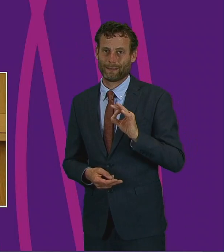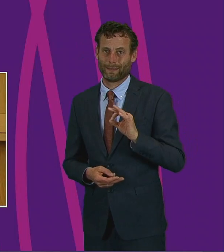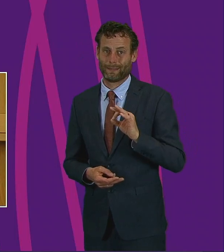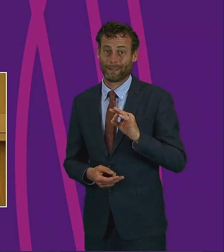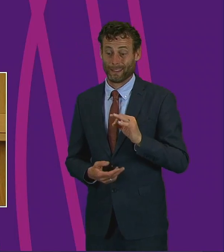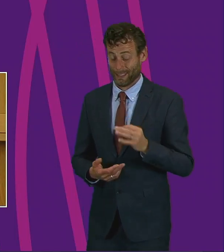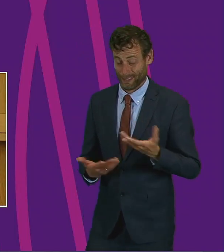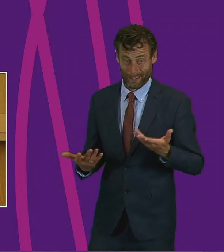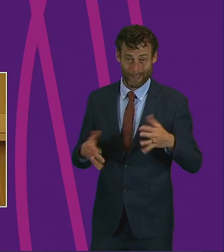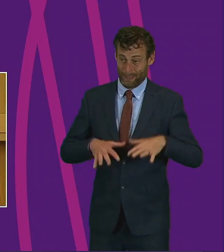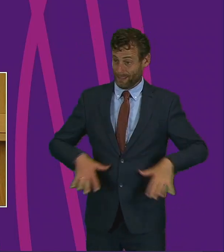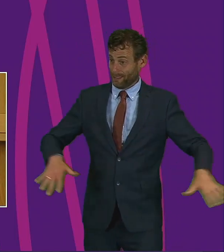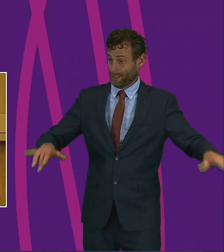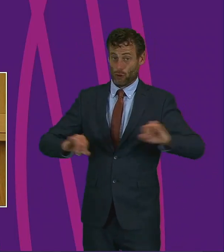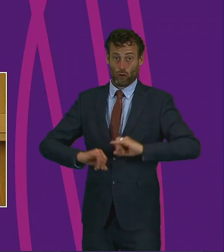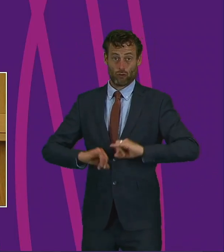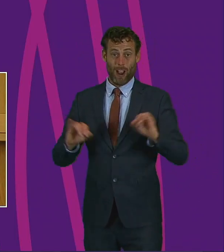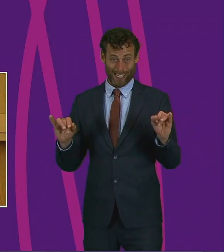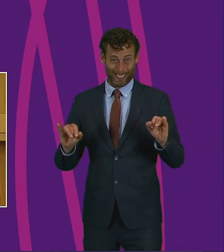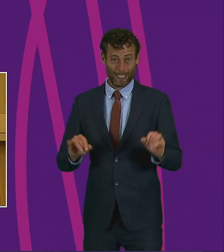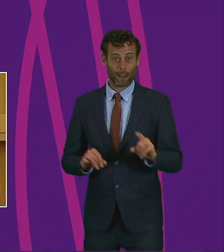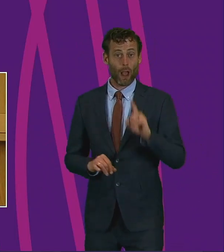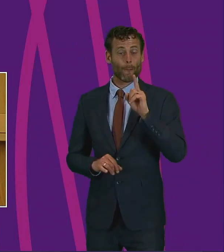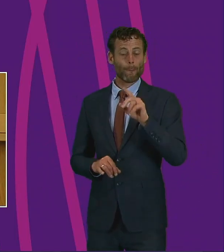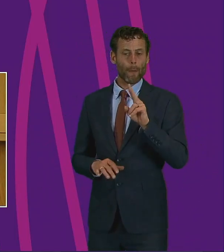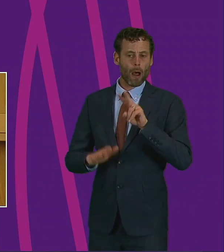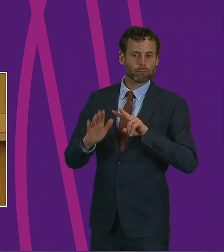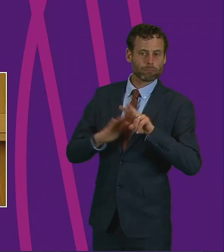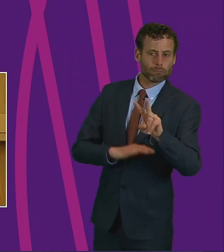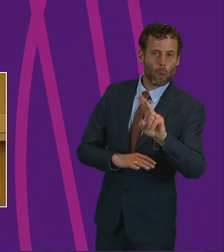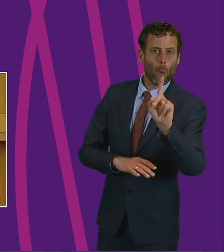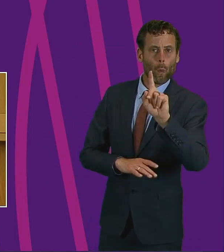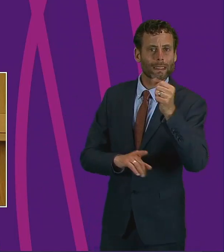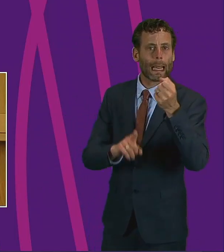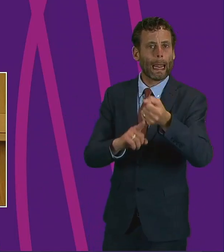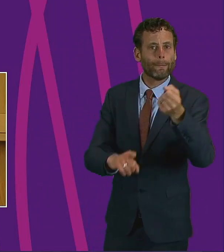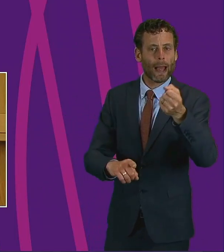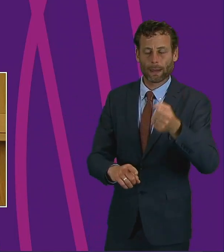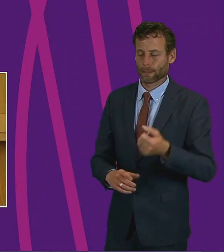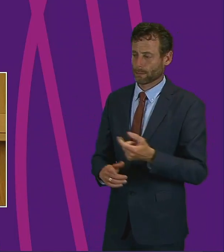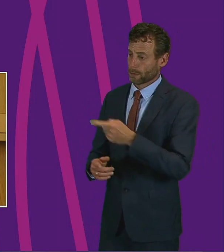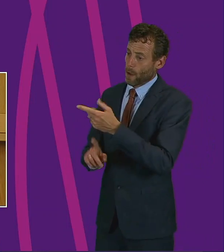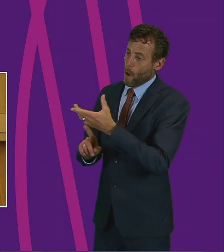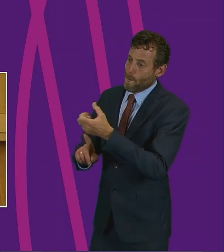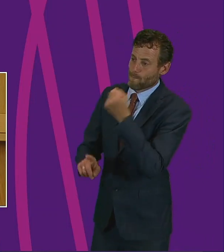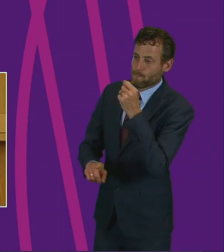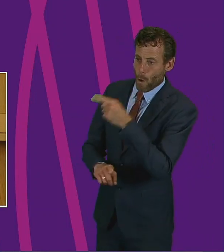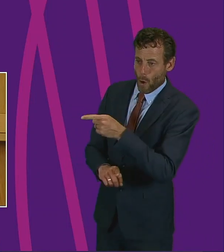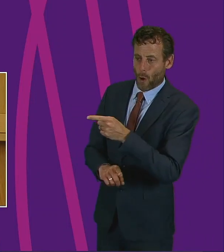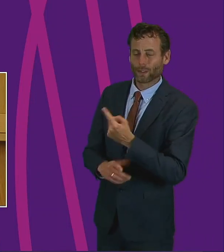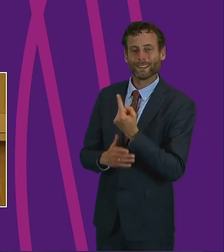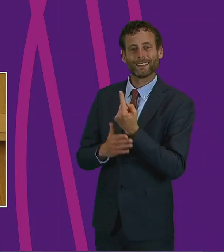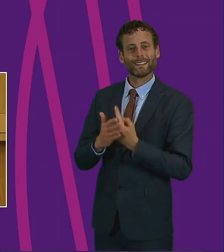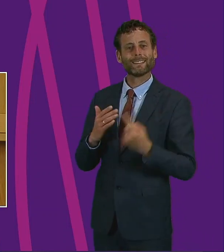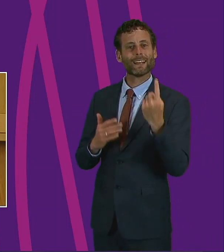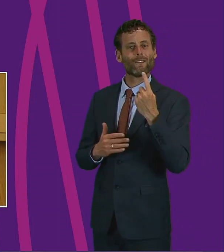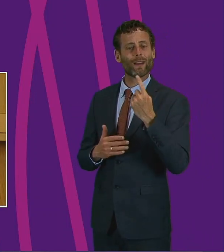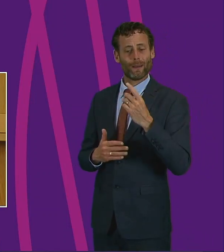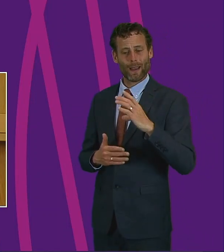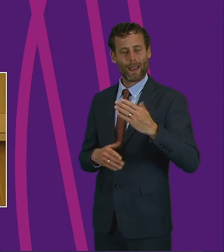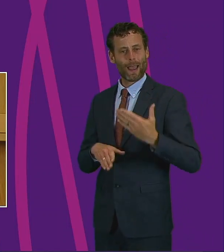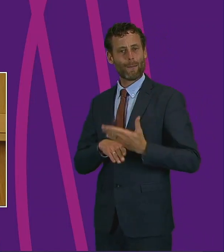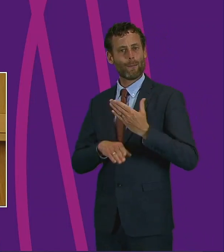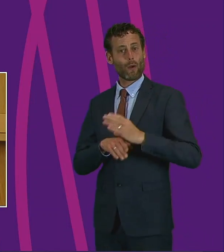but its full impact has yet to take hold. Furlough and the self-employed grant have staved off the worst of the economic